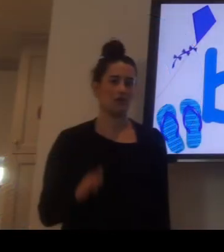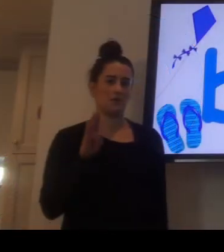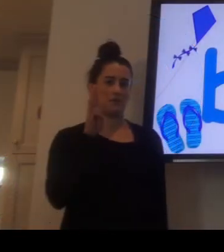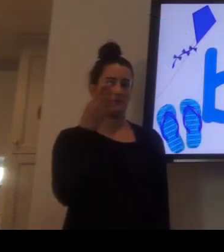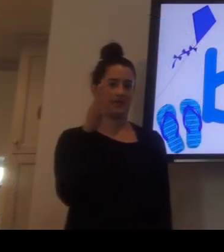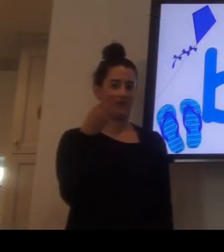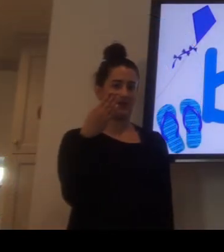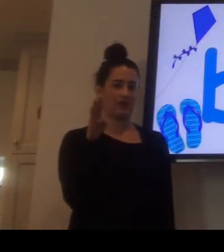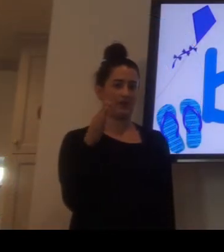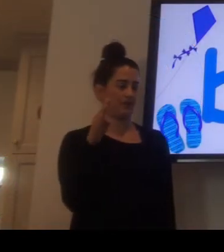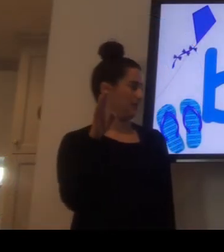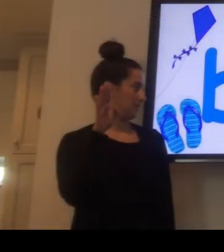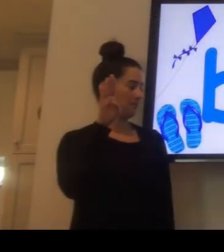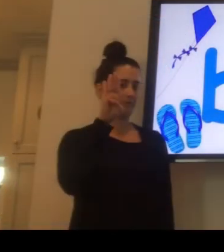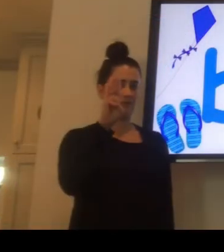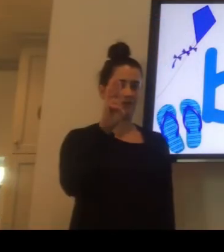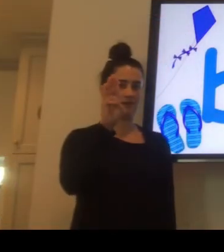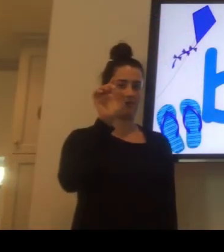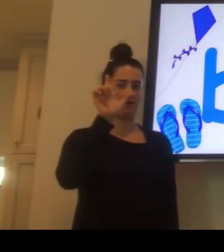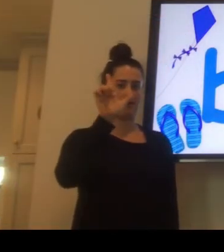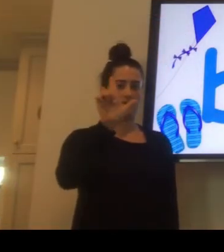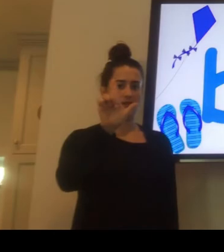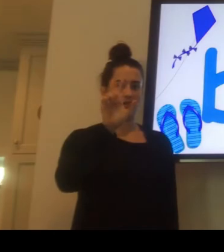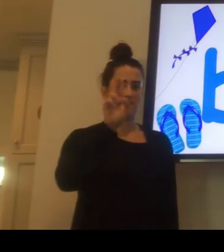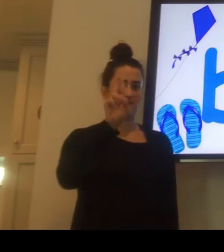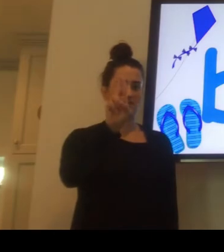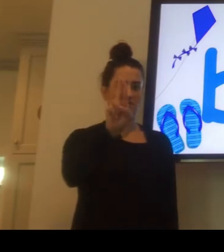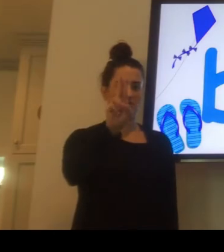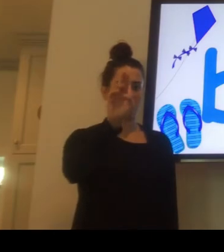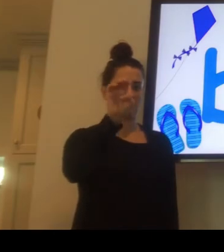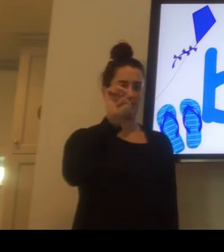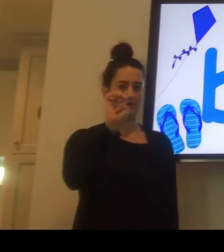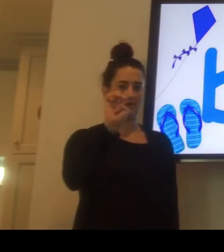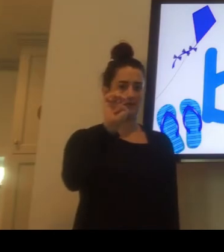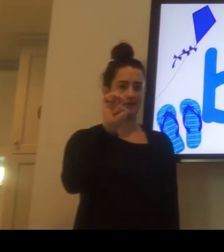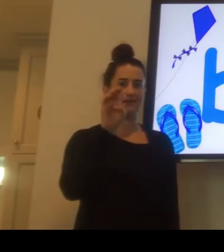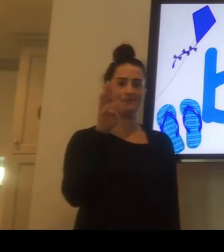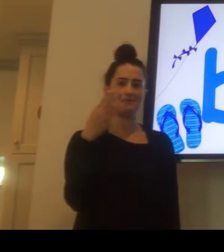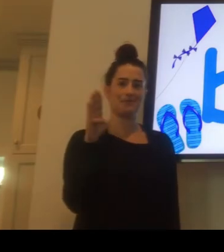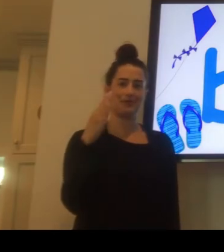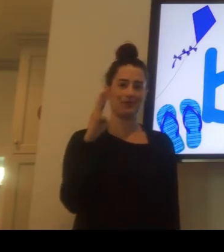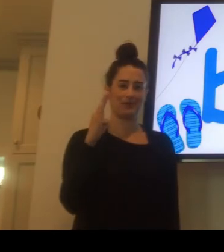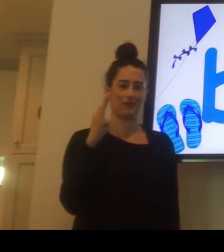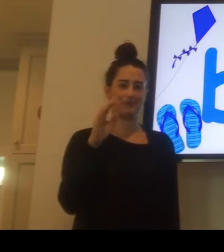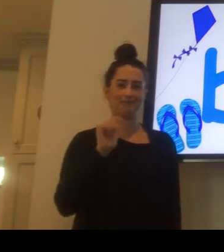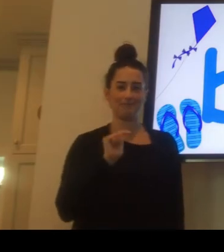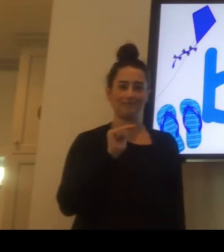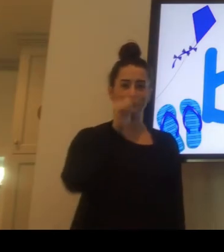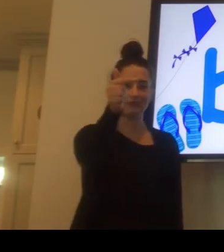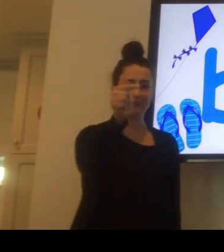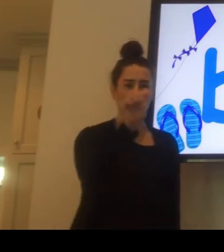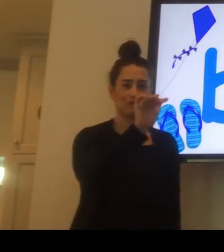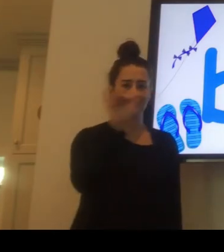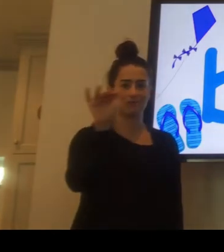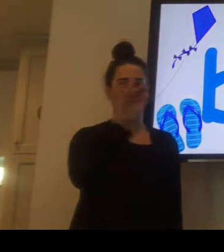Blue. Blue. B-L-U-E. Blue. Your turn.